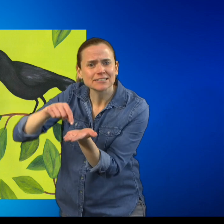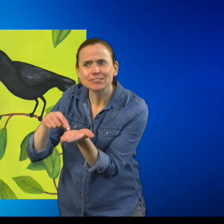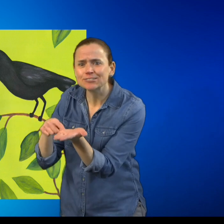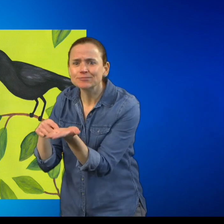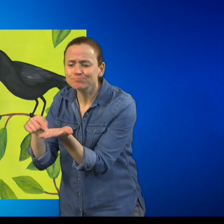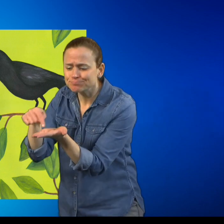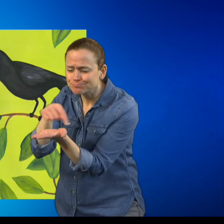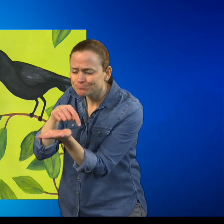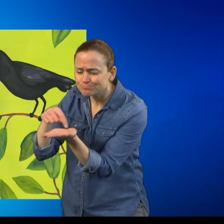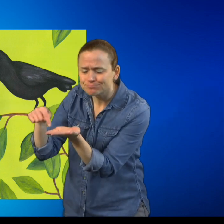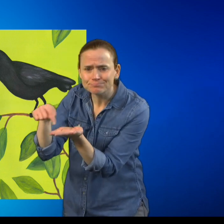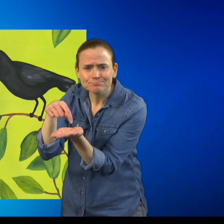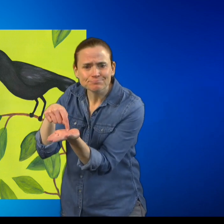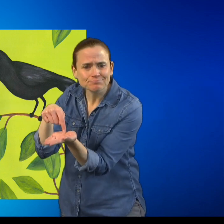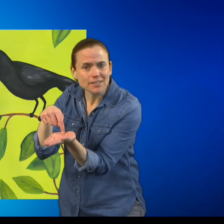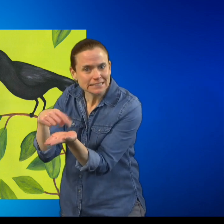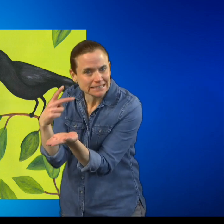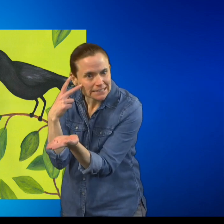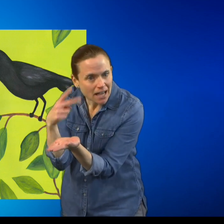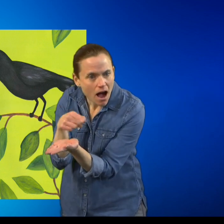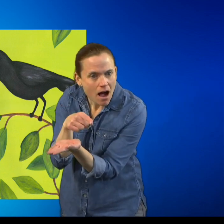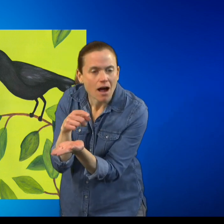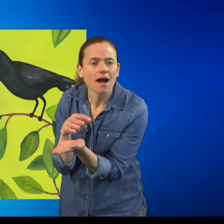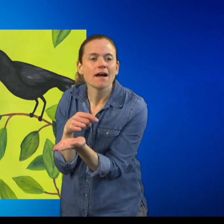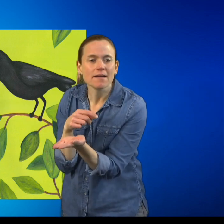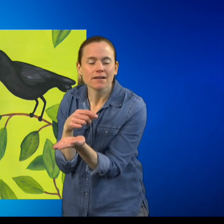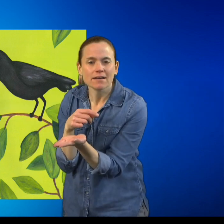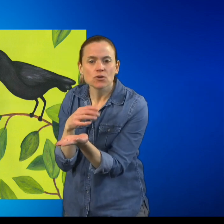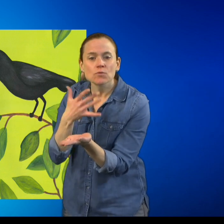Owl offers a cookie and a crayon to a crow.